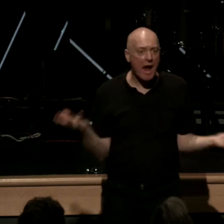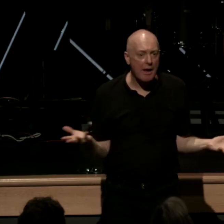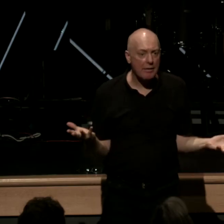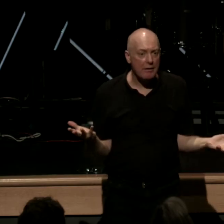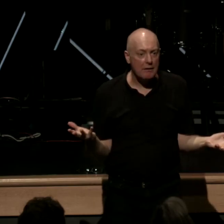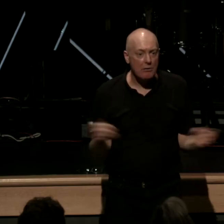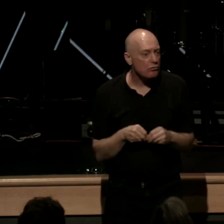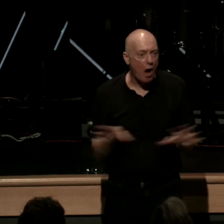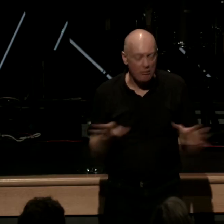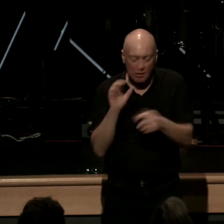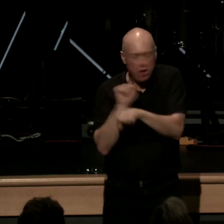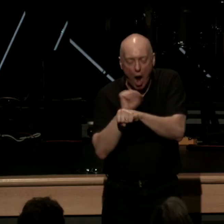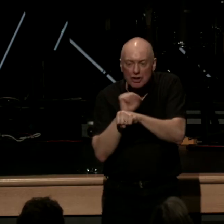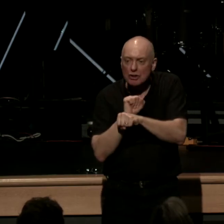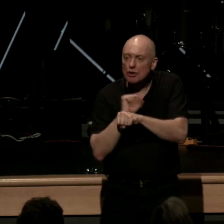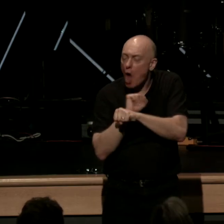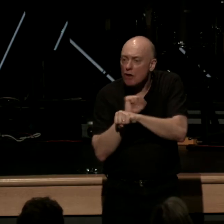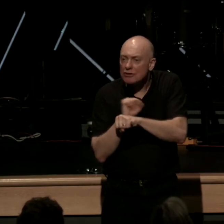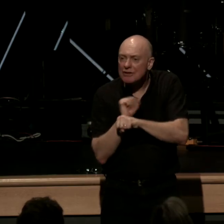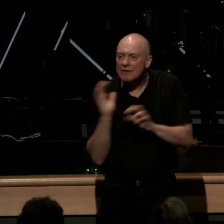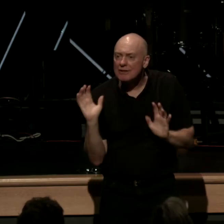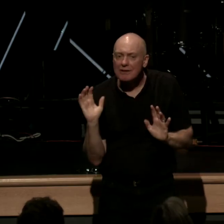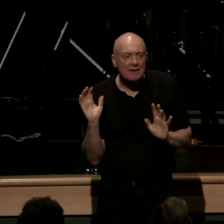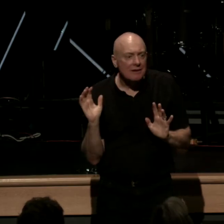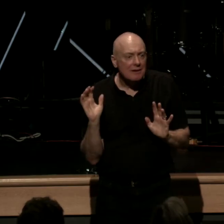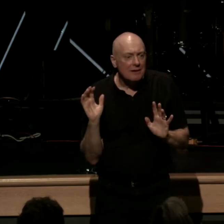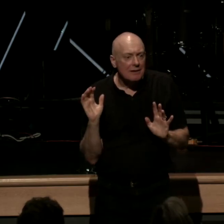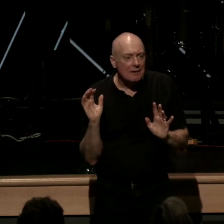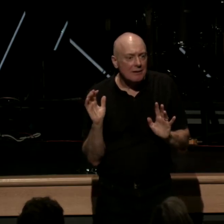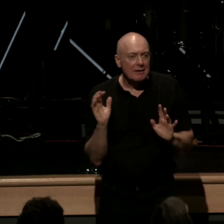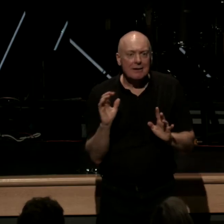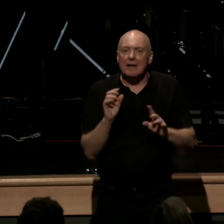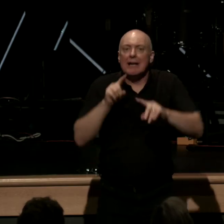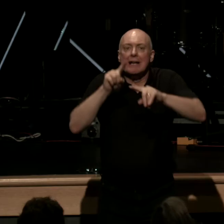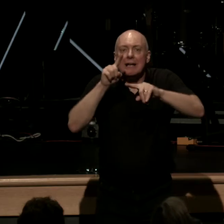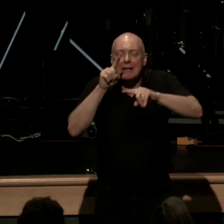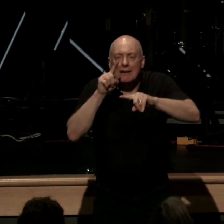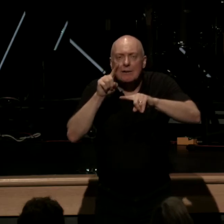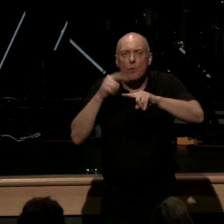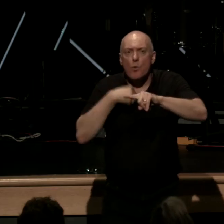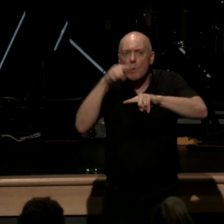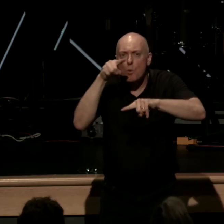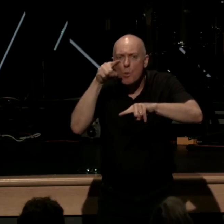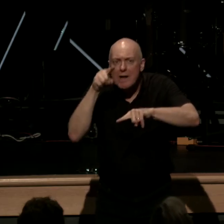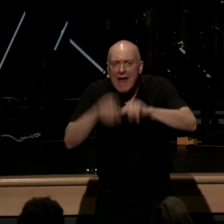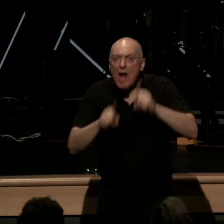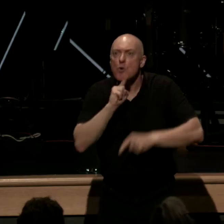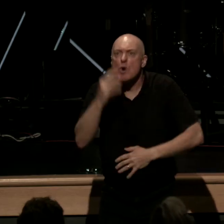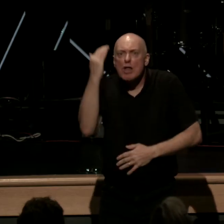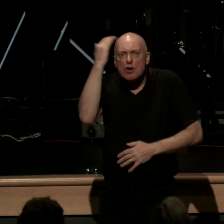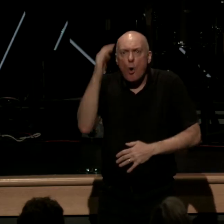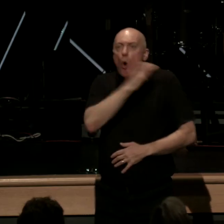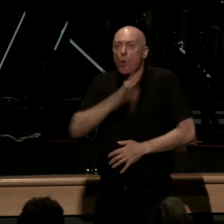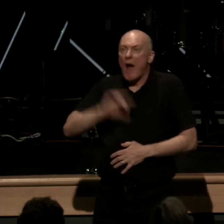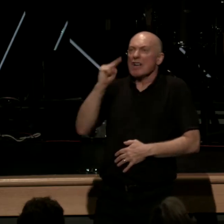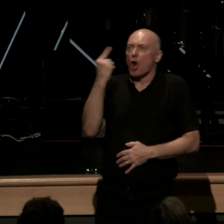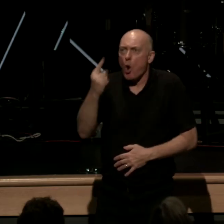are locked they never truly become aware of Christ of Christ and grace alone and then living